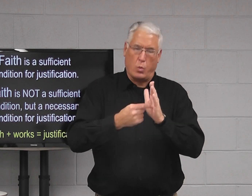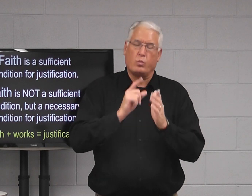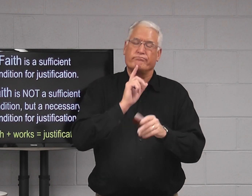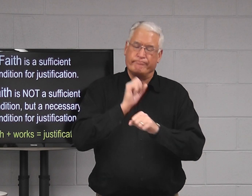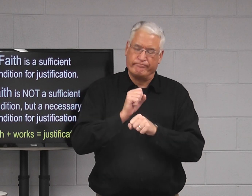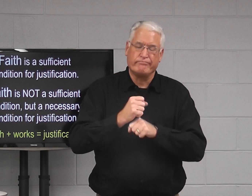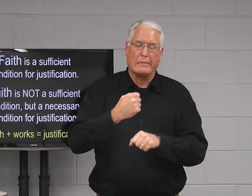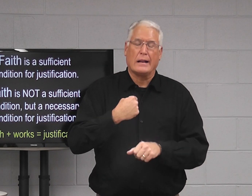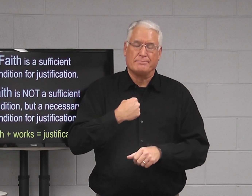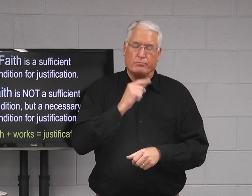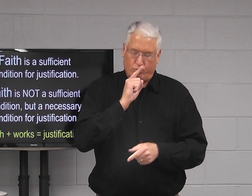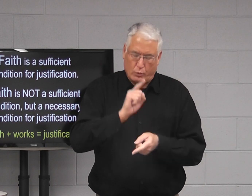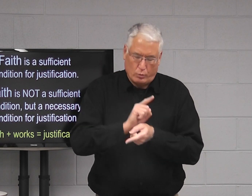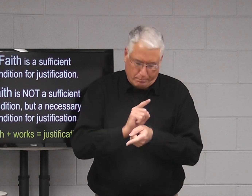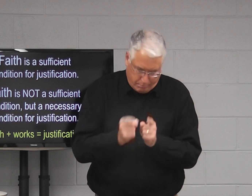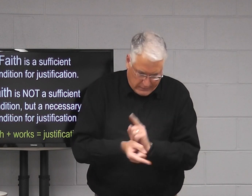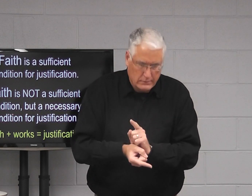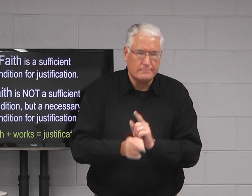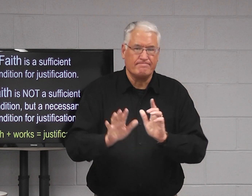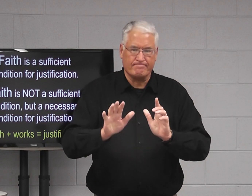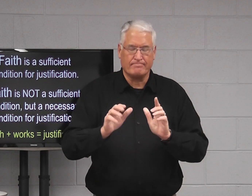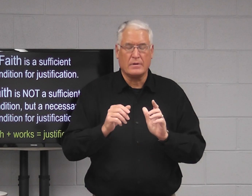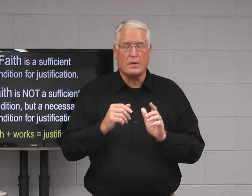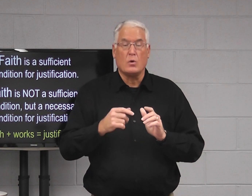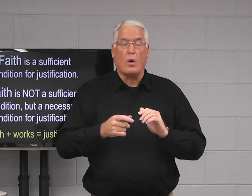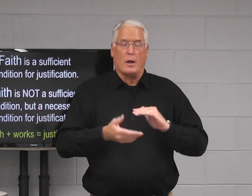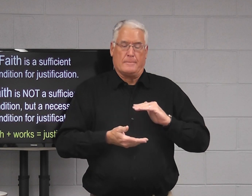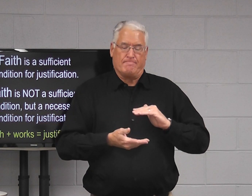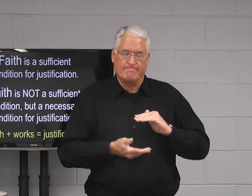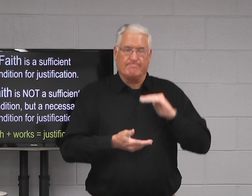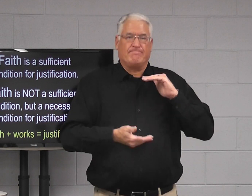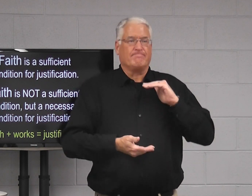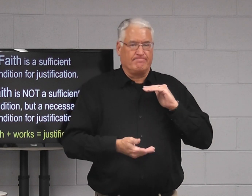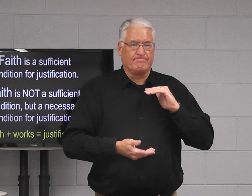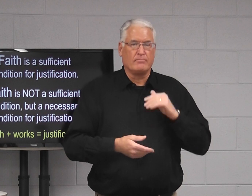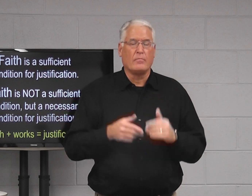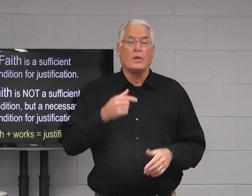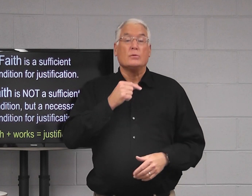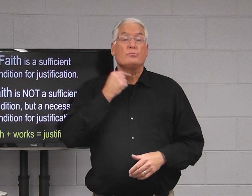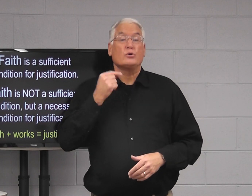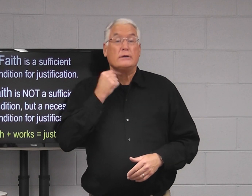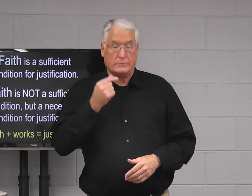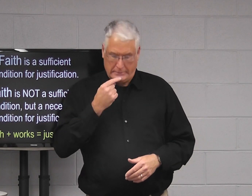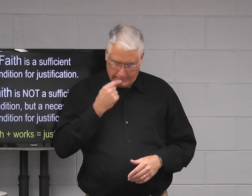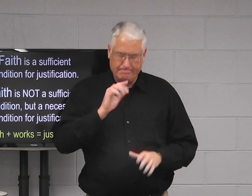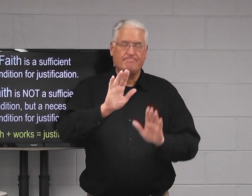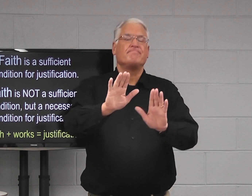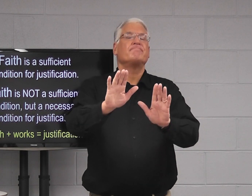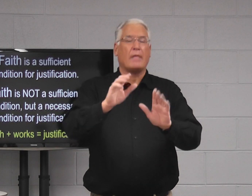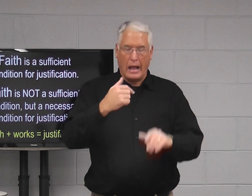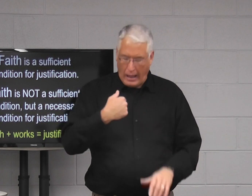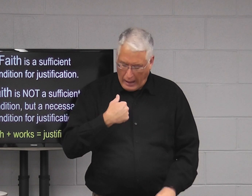And that shows, you know, it's an outside works that says, I'm repenting.